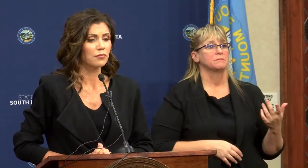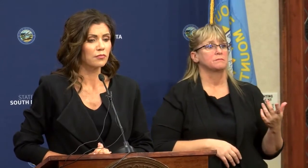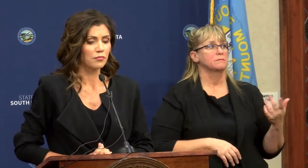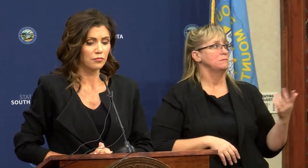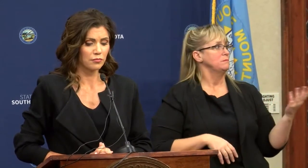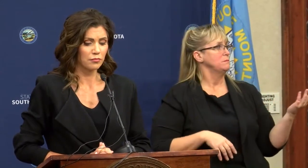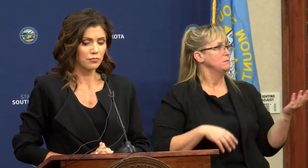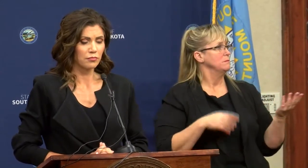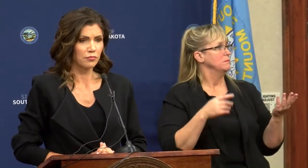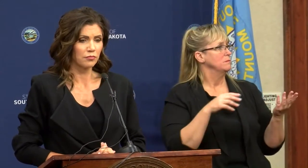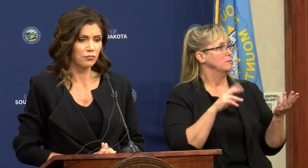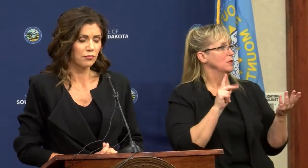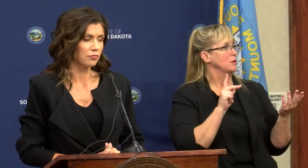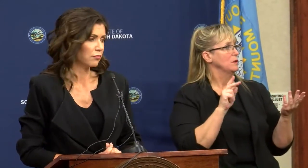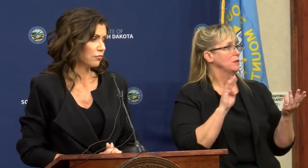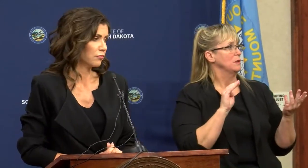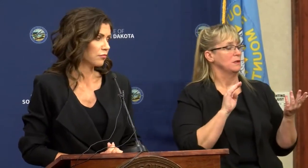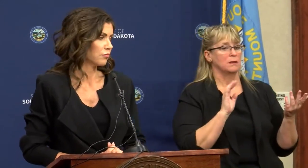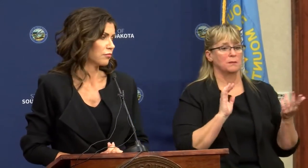Governor, this is Stephen Groves.